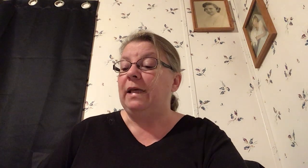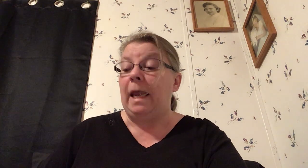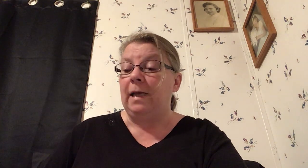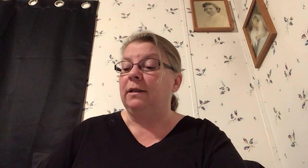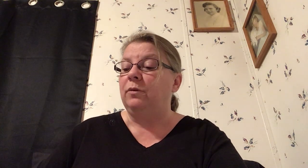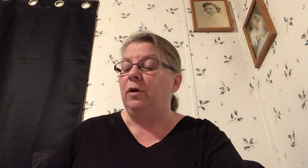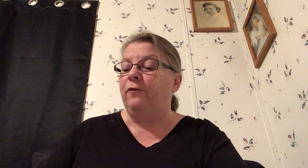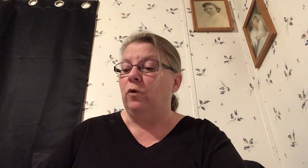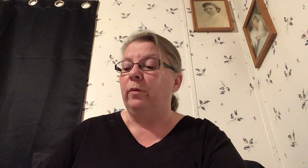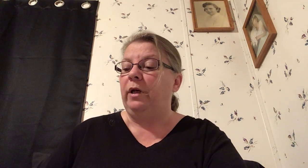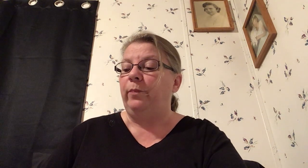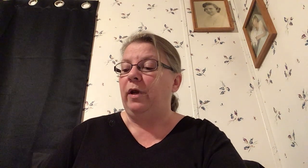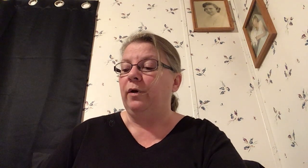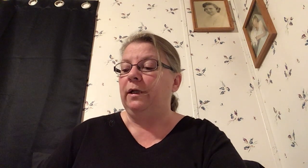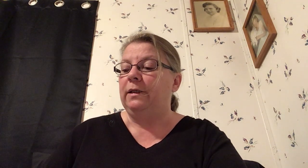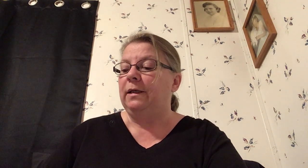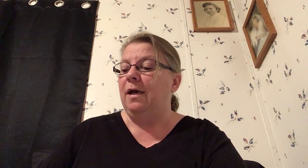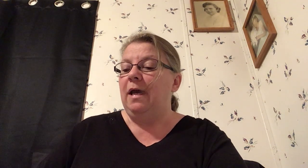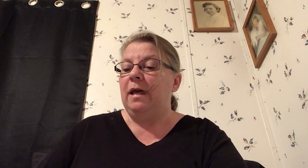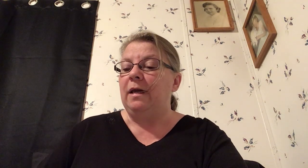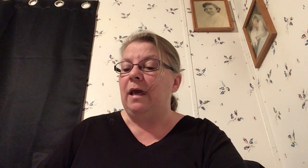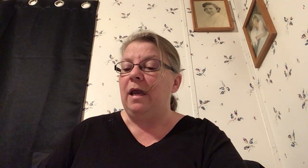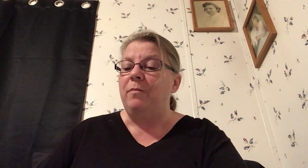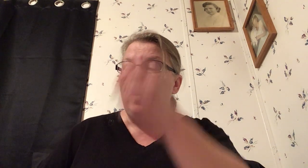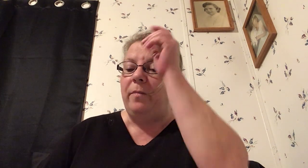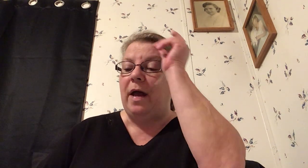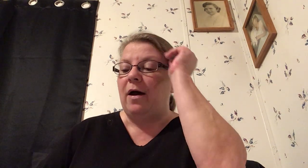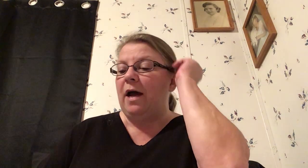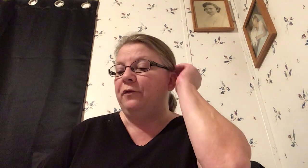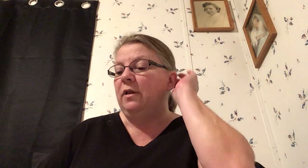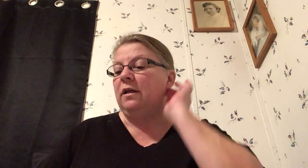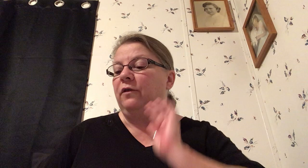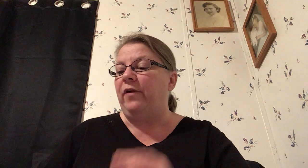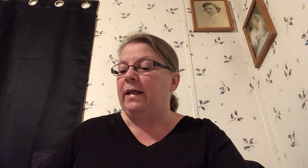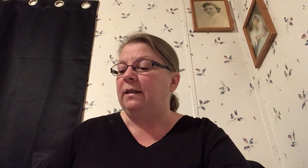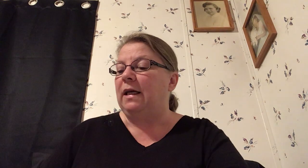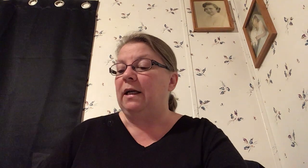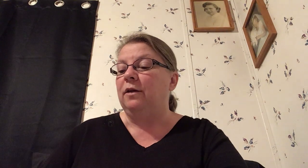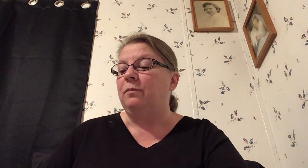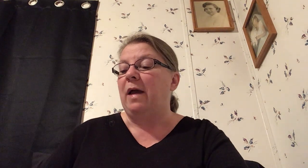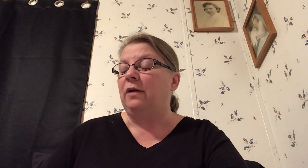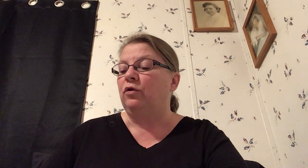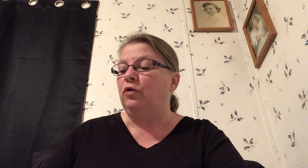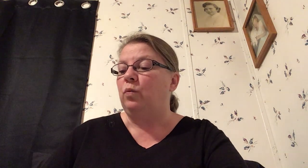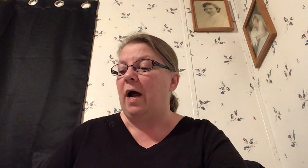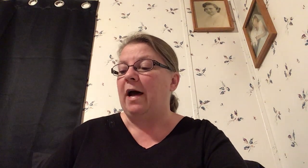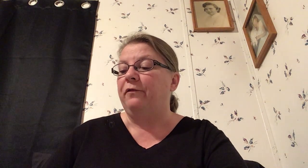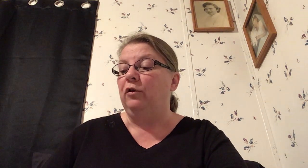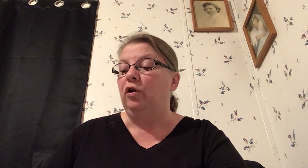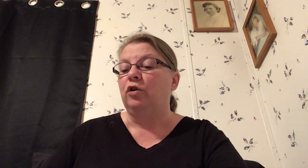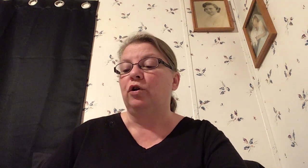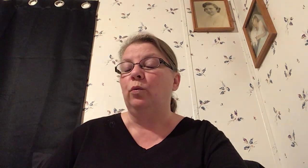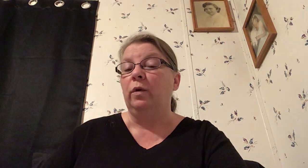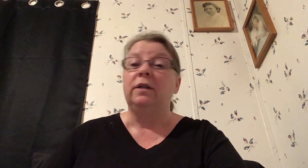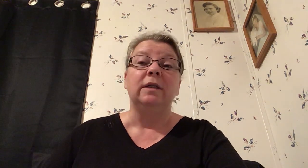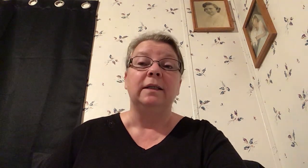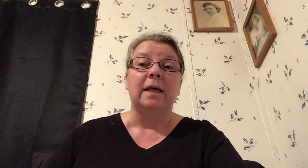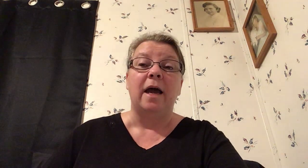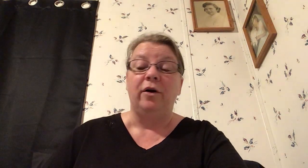handsome in form and appearance it came about after these events that his master's wife looked with desire